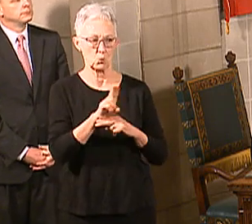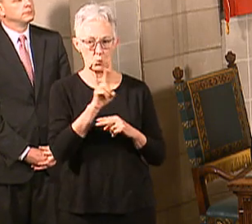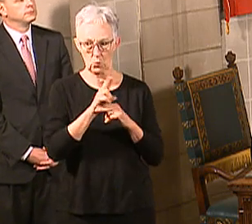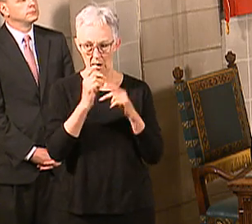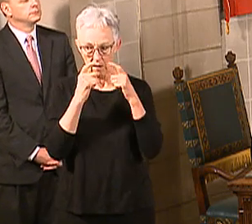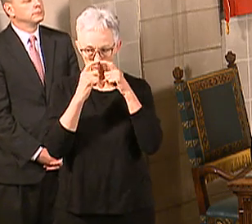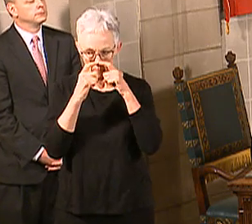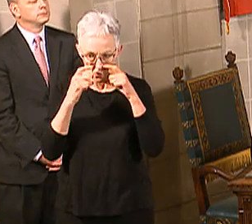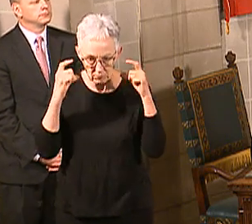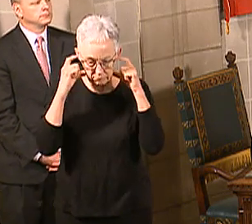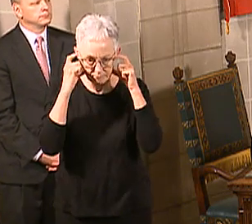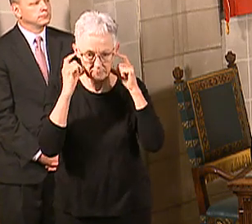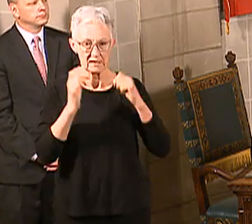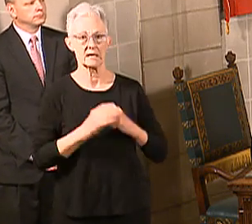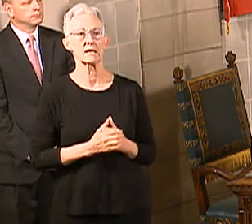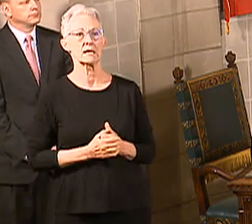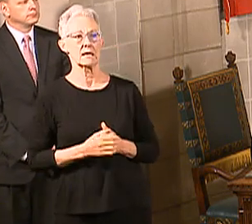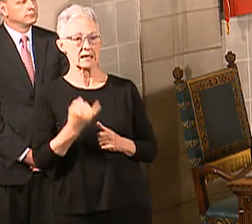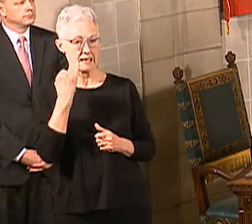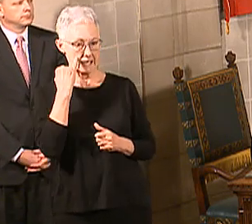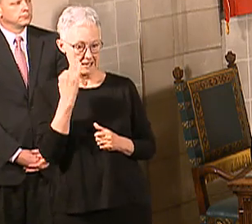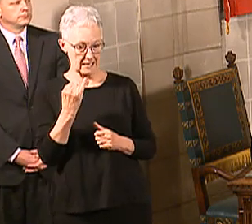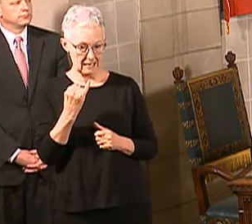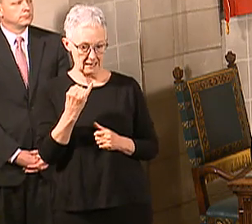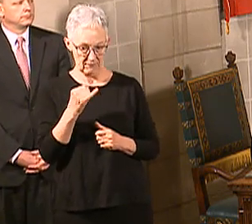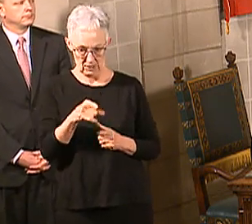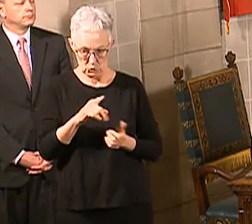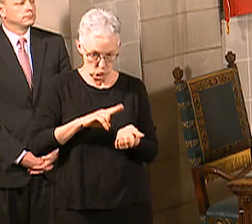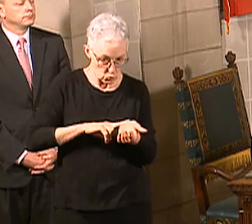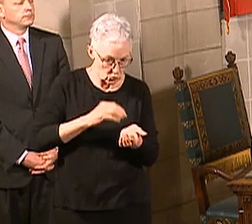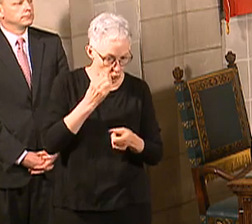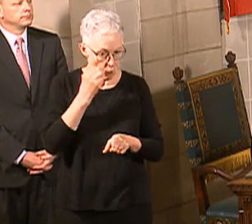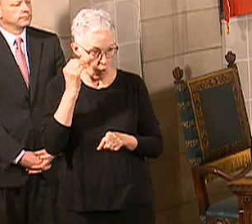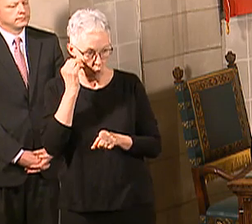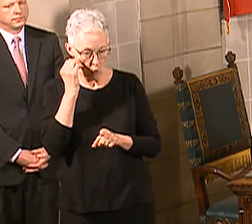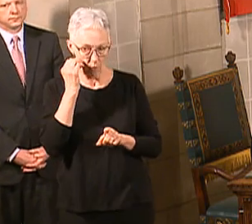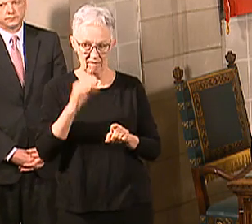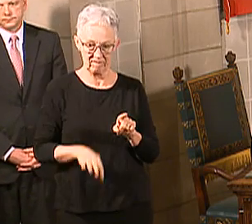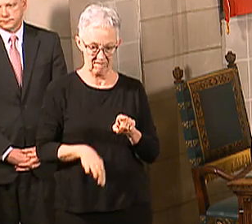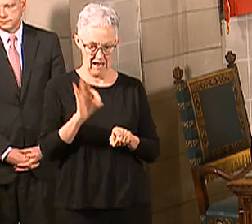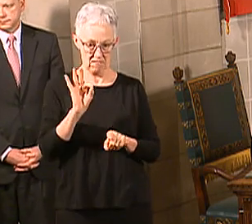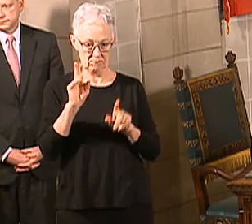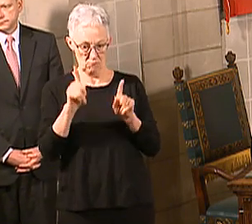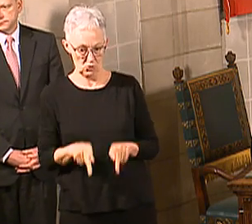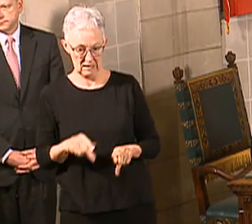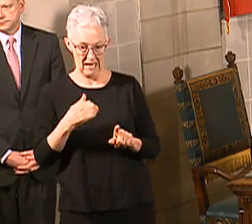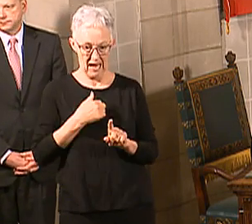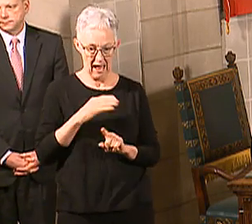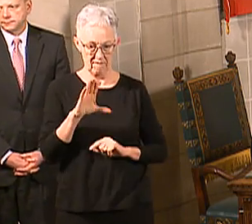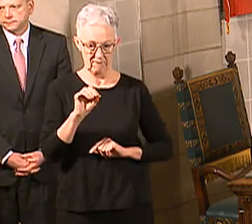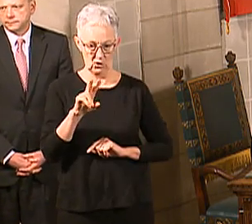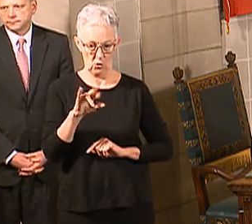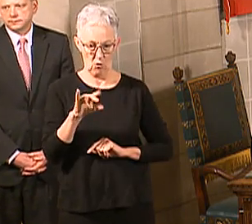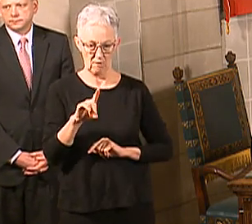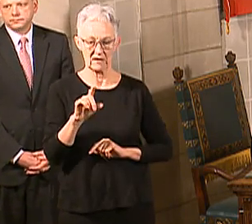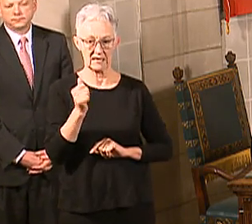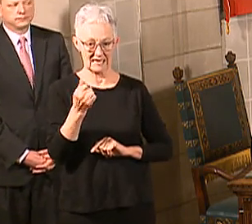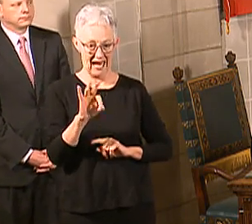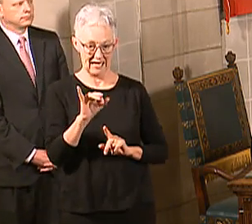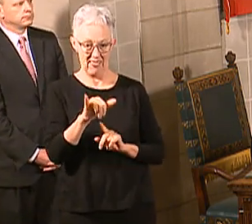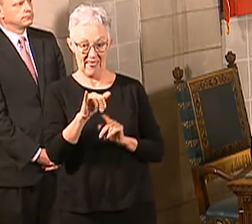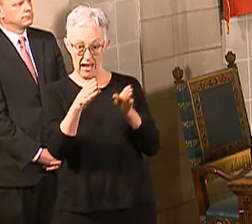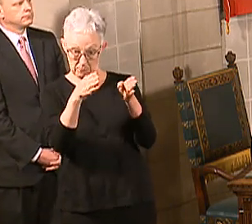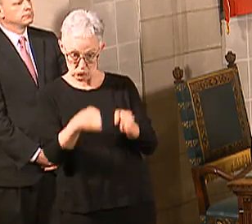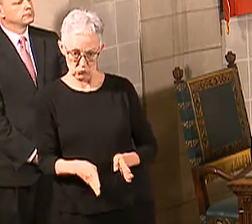have a patient who is COVID-19 positive, make sure they're wearing a surgical mask as well. Surgical masks have been